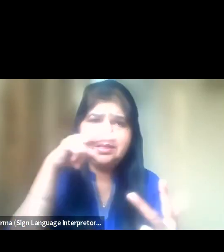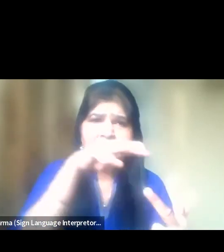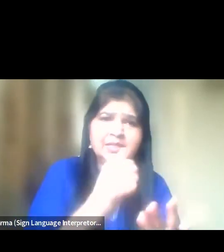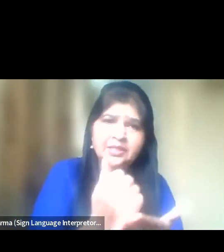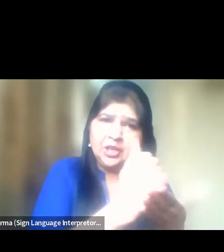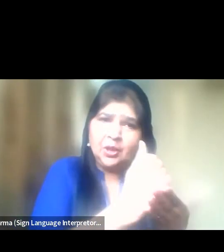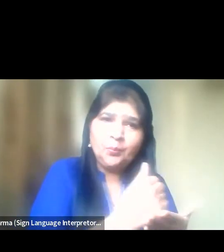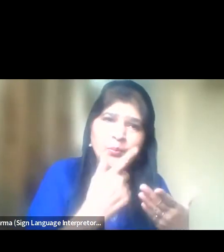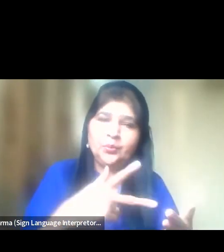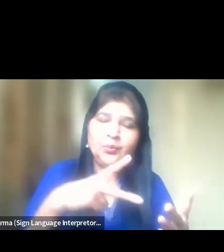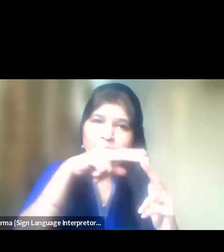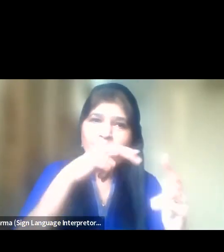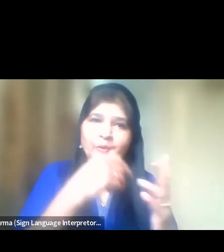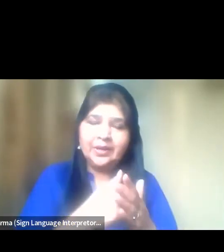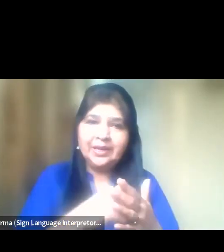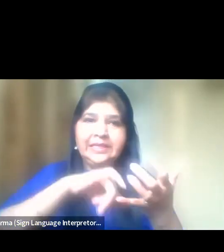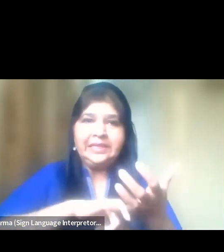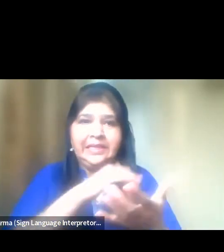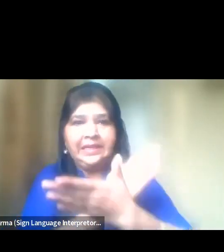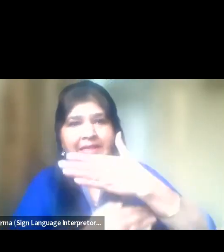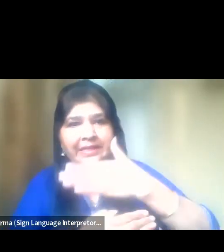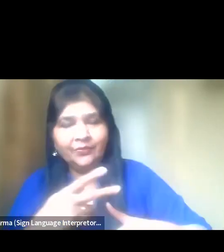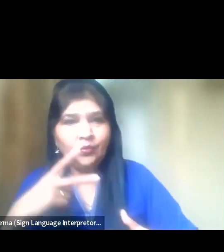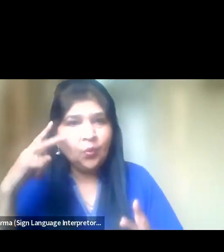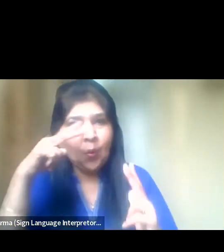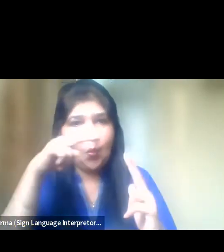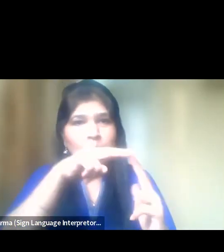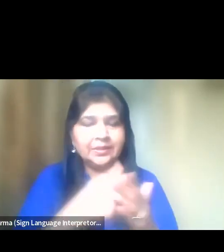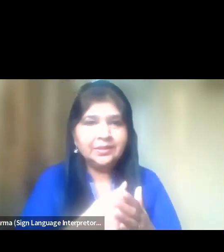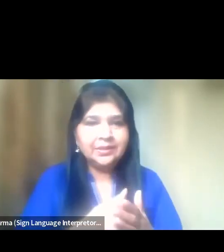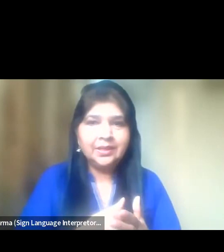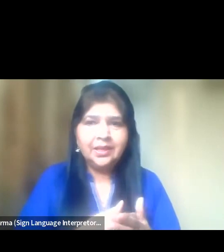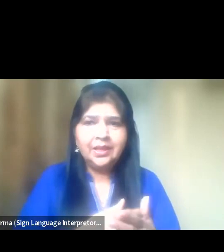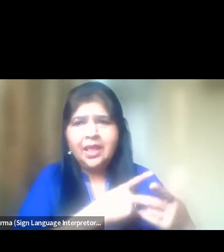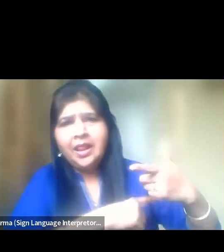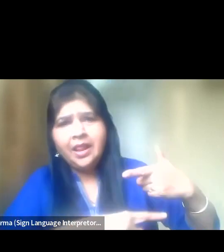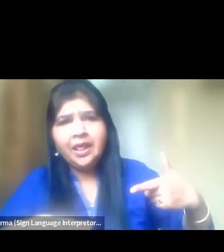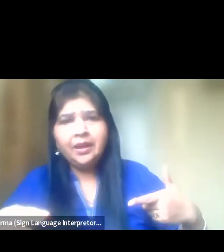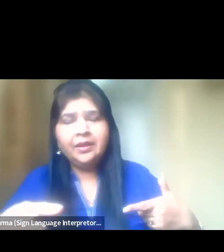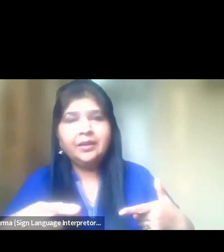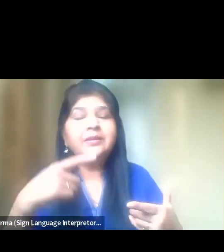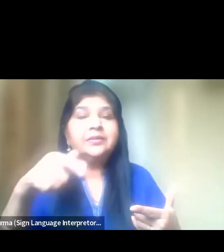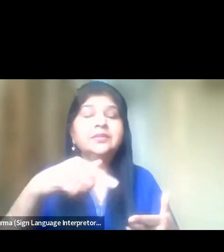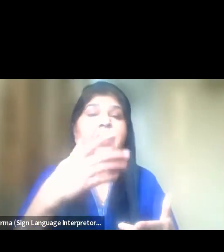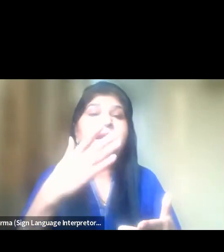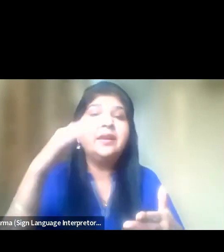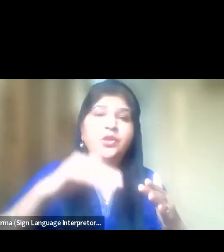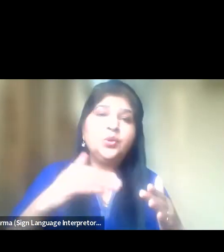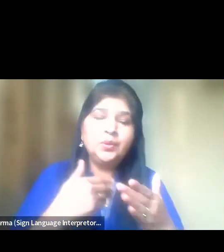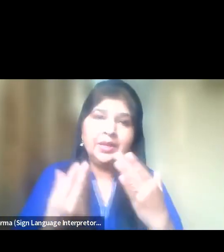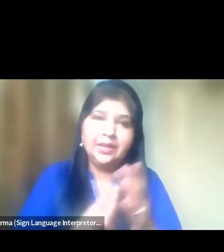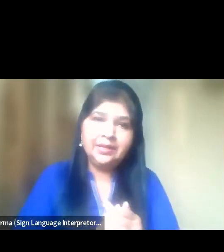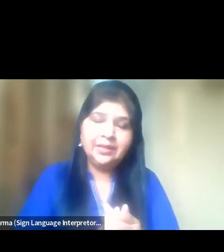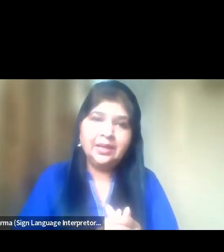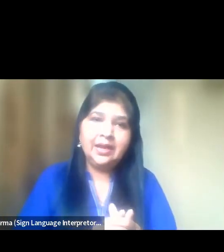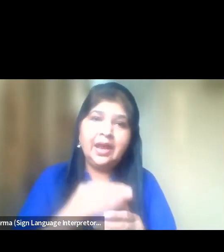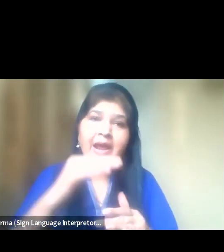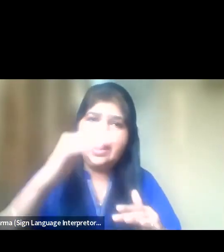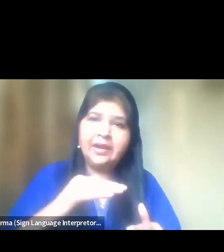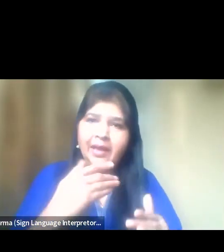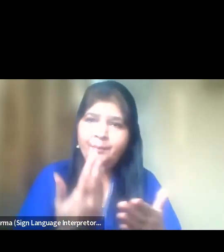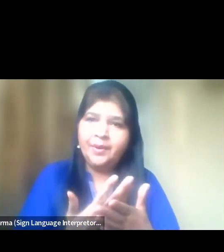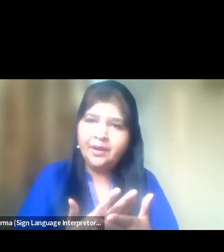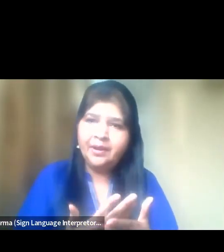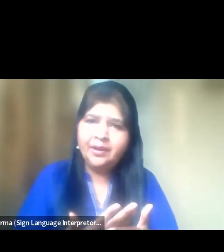specially able people. have long remained underutilized, underappreciated and